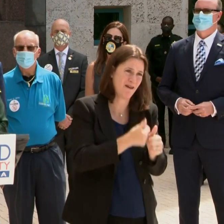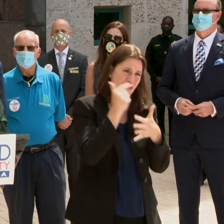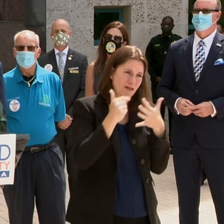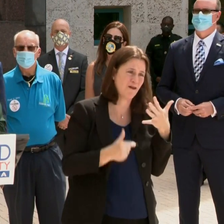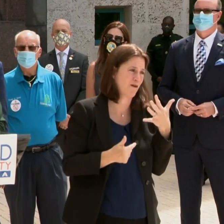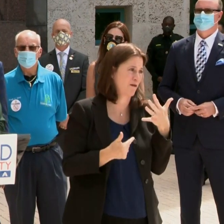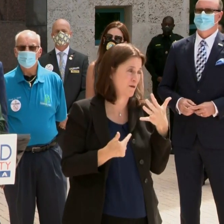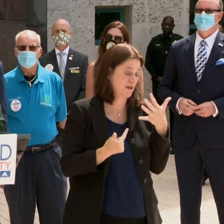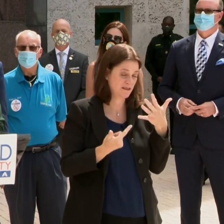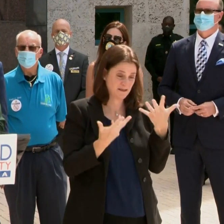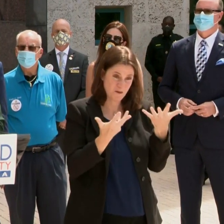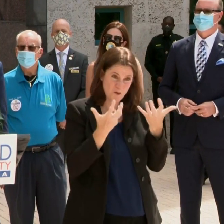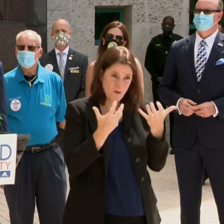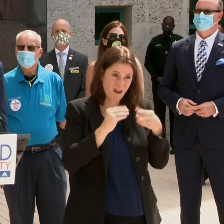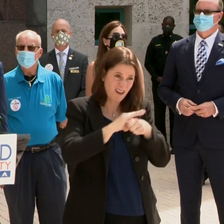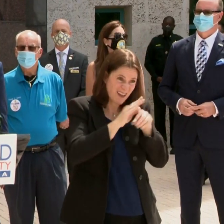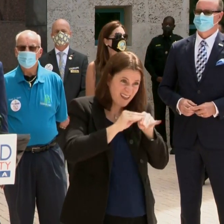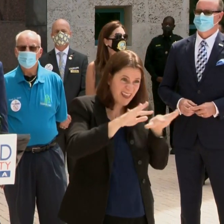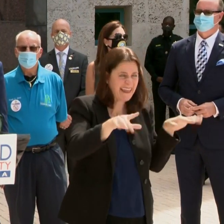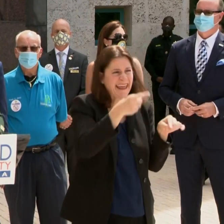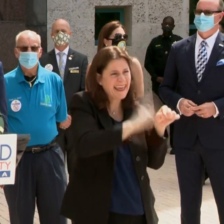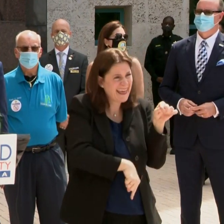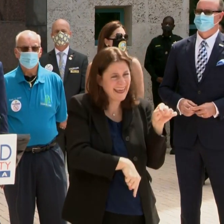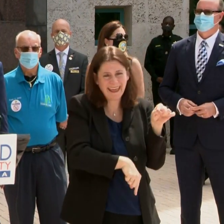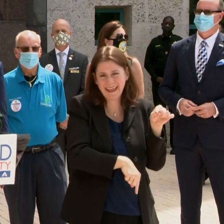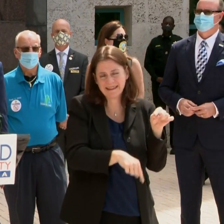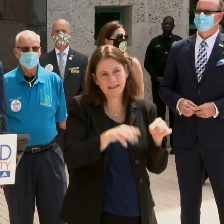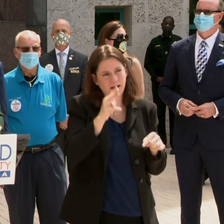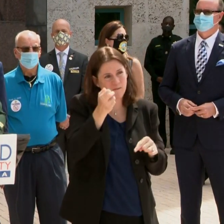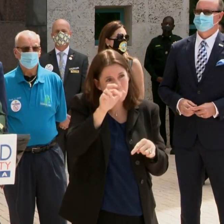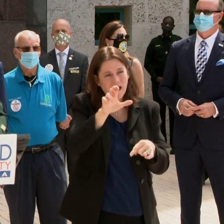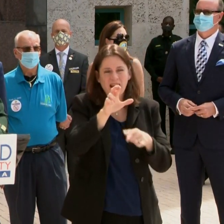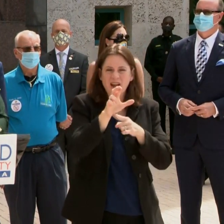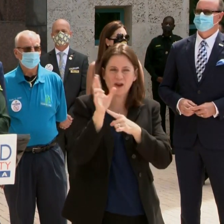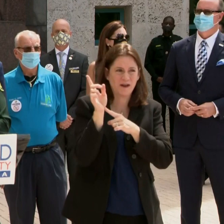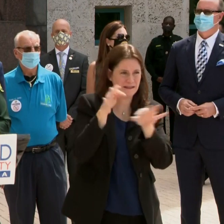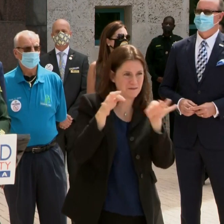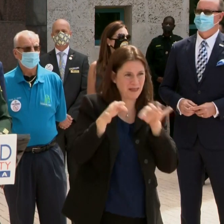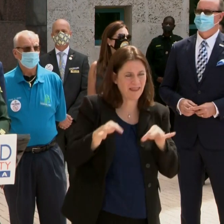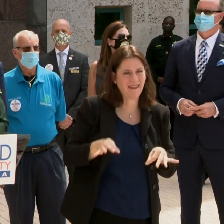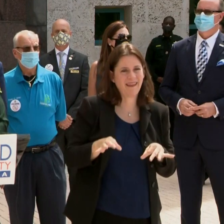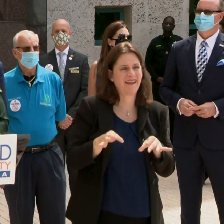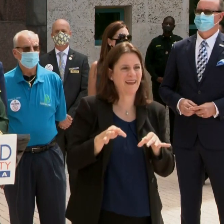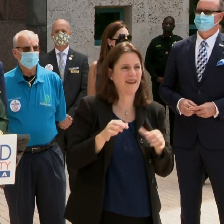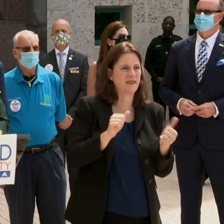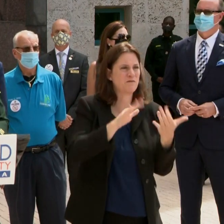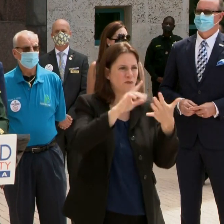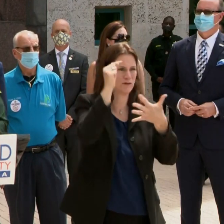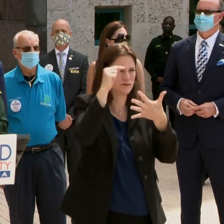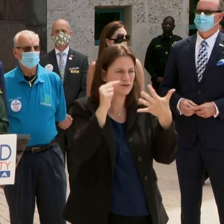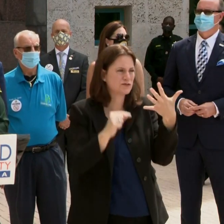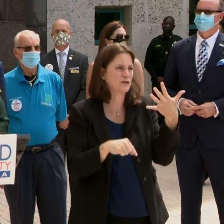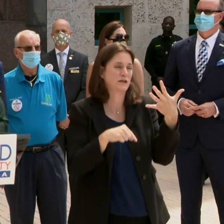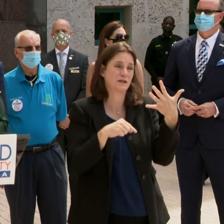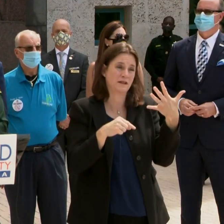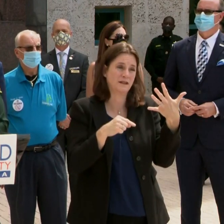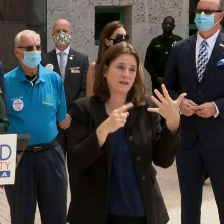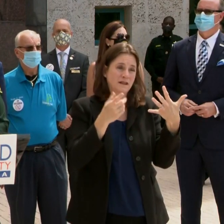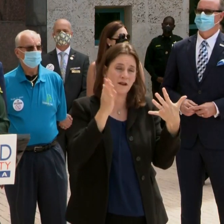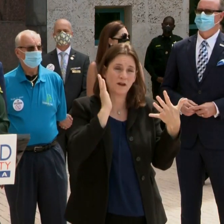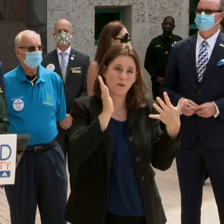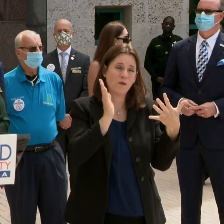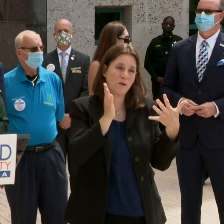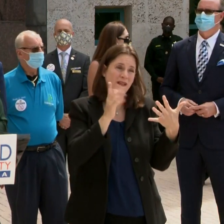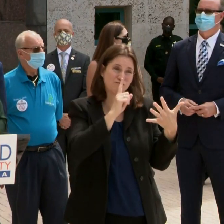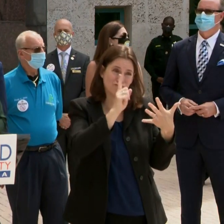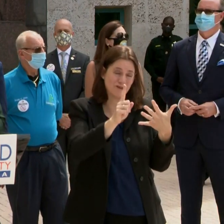to have this type of spread continue here in the county. The mayor outlined what that kind of systemic approach will be and the burdens that it will introduce